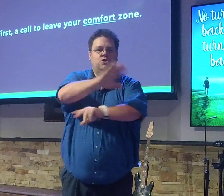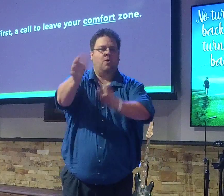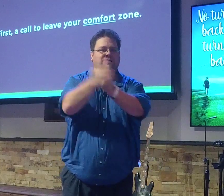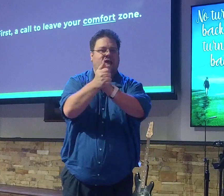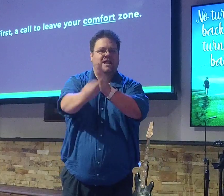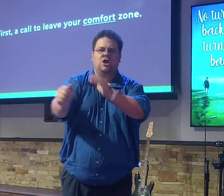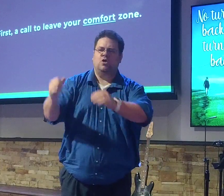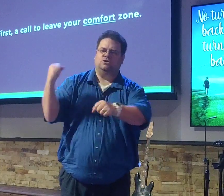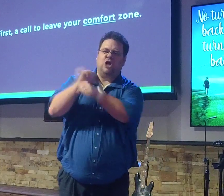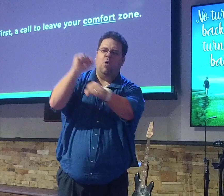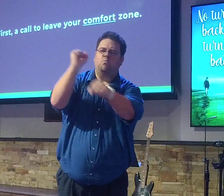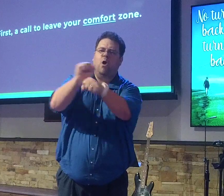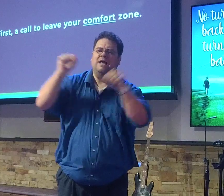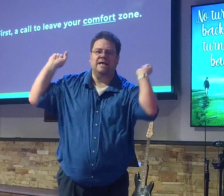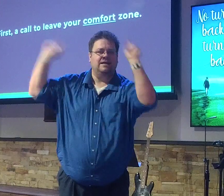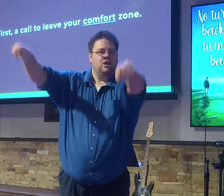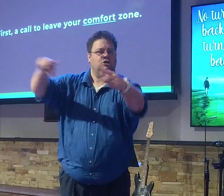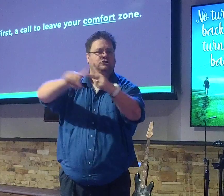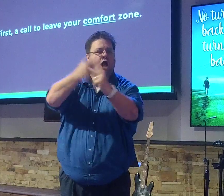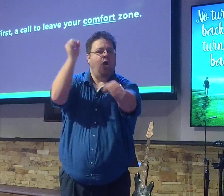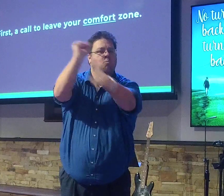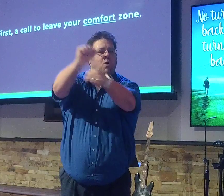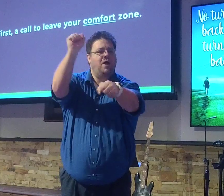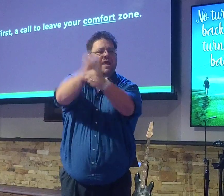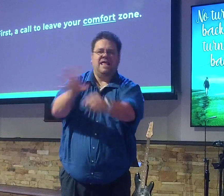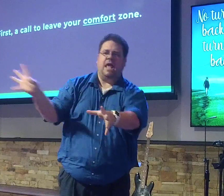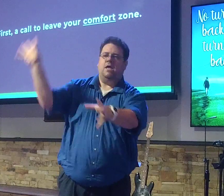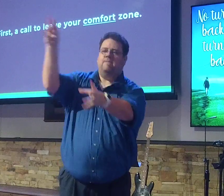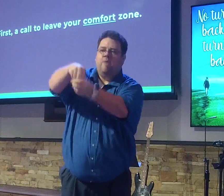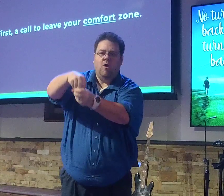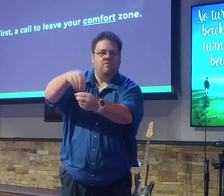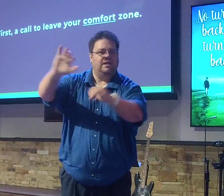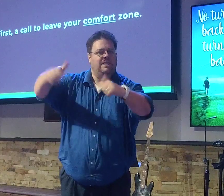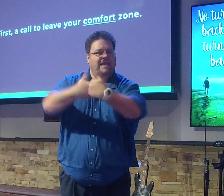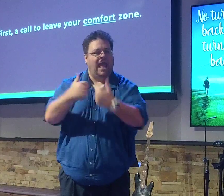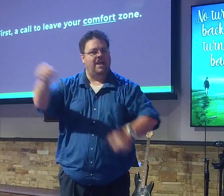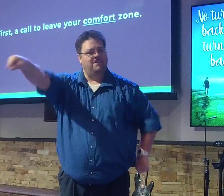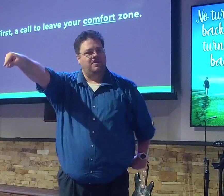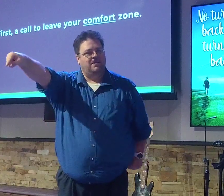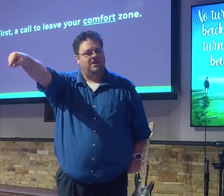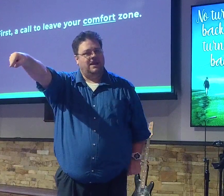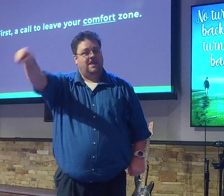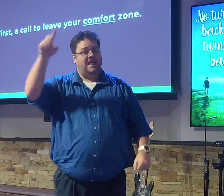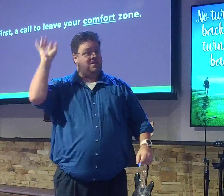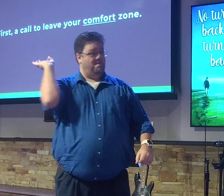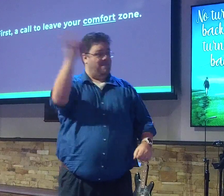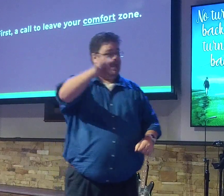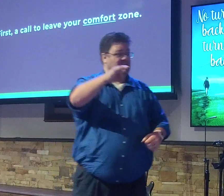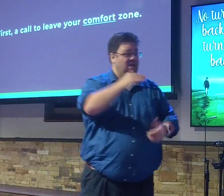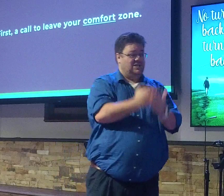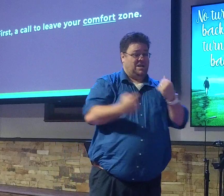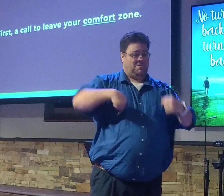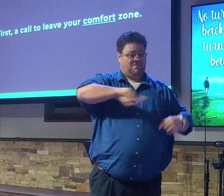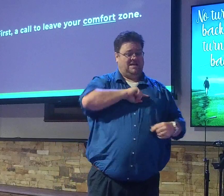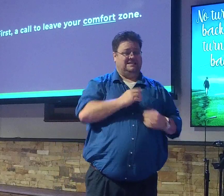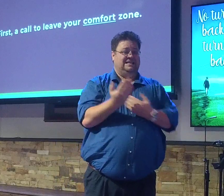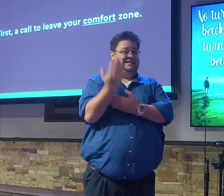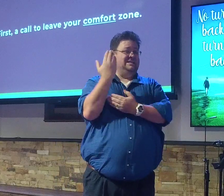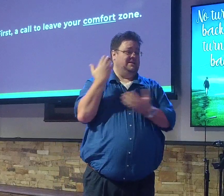onto the playing field. It's time to get into the game. And that's the message, I think, for some of us here today is